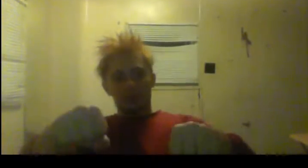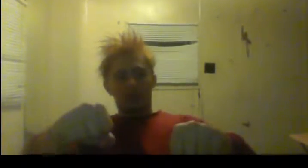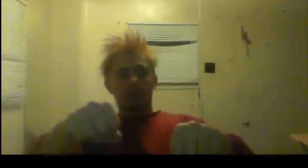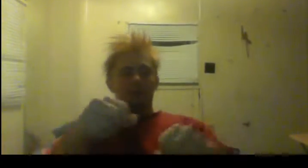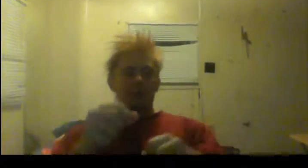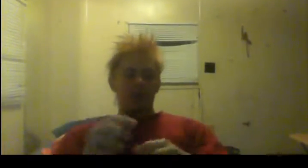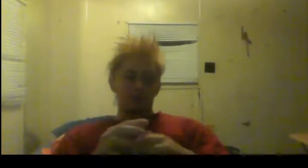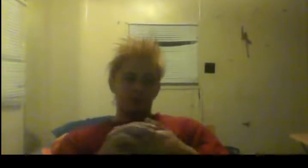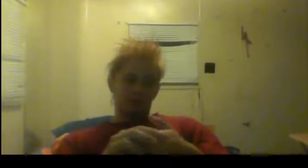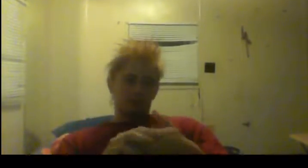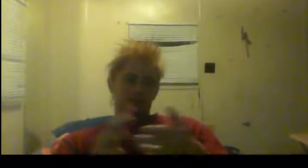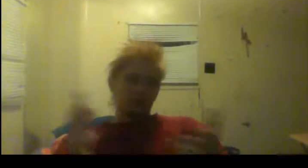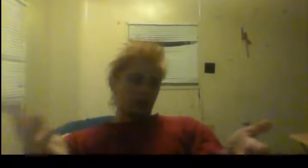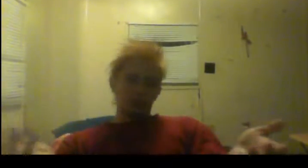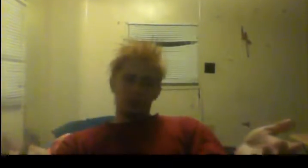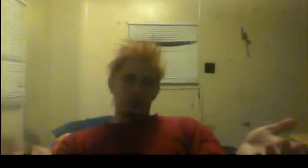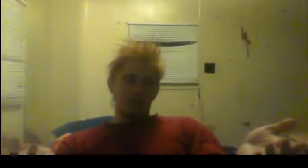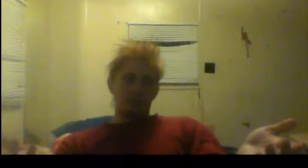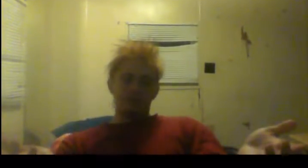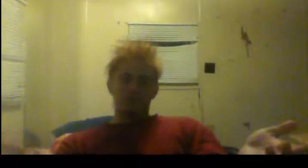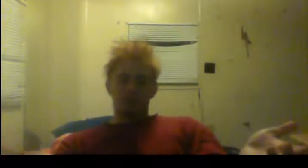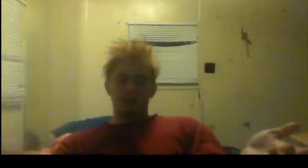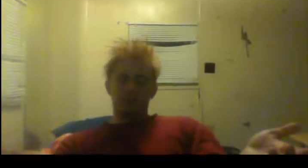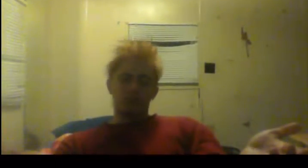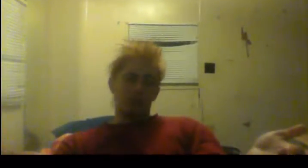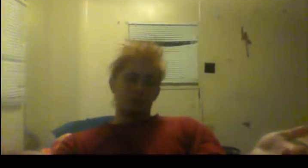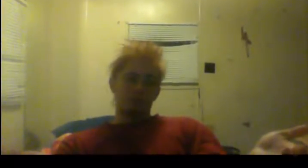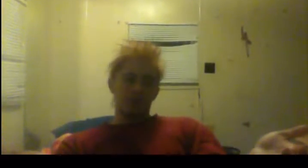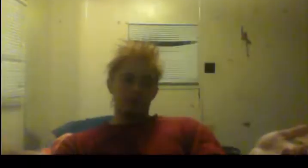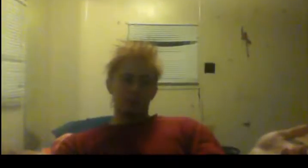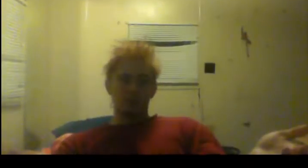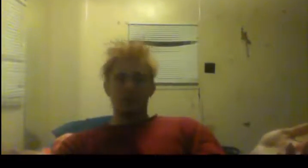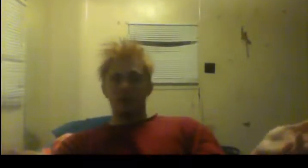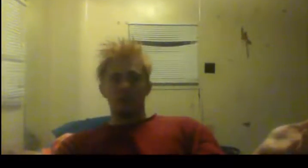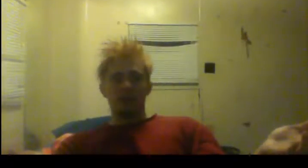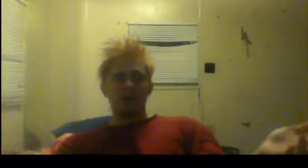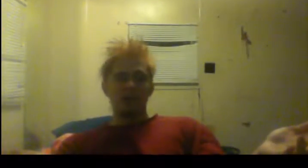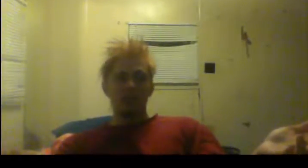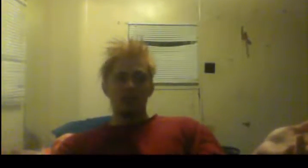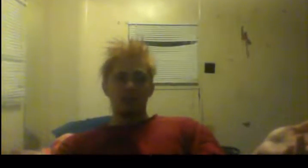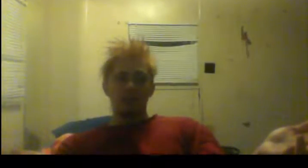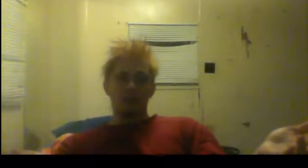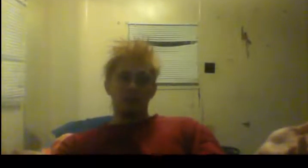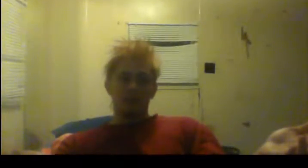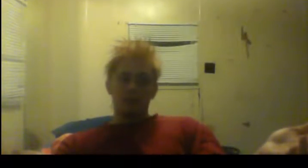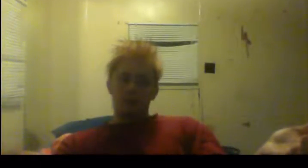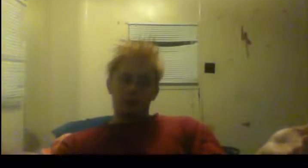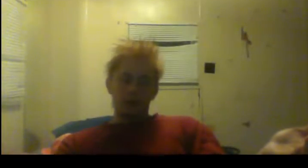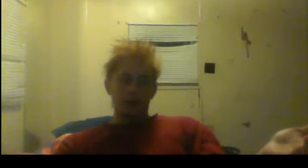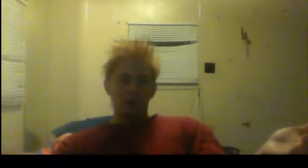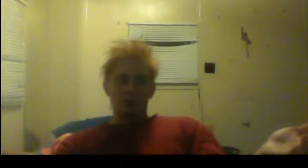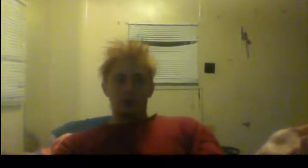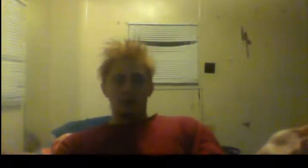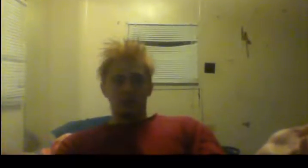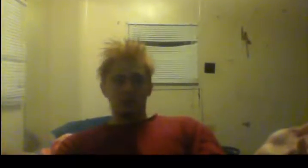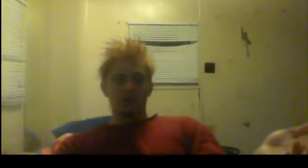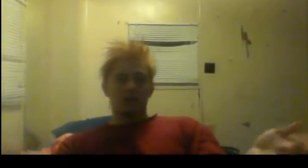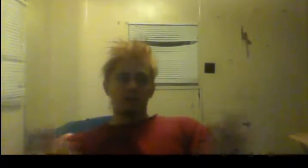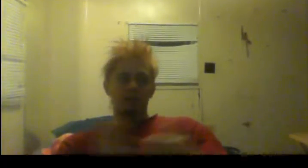With about a hundred, it could fluctuate from a hundred pounds to about 180. You know, I do, I do,